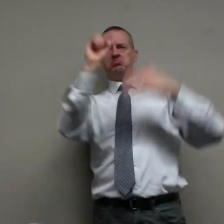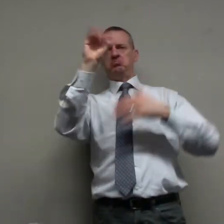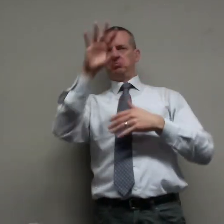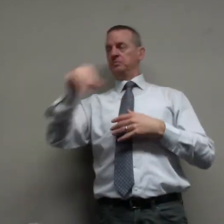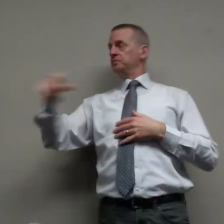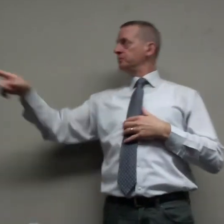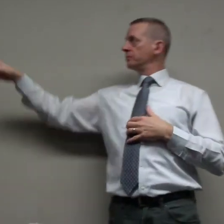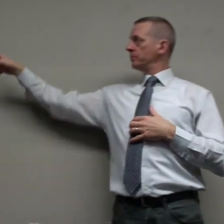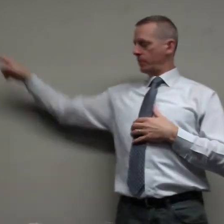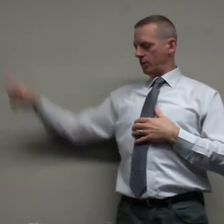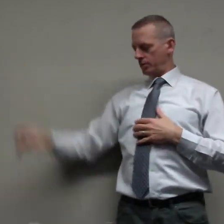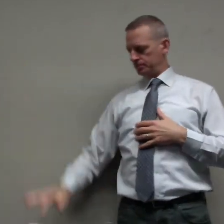I'll give you all these different verses.